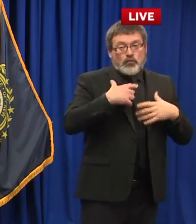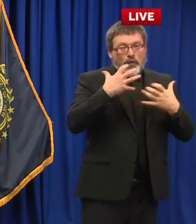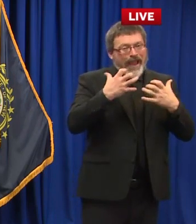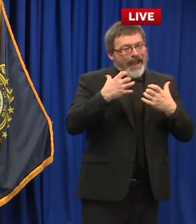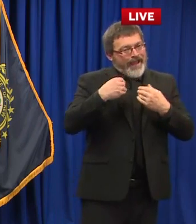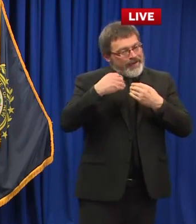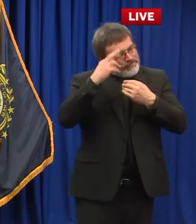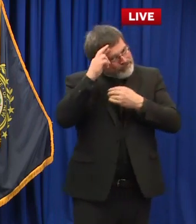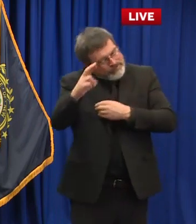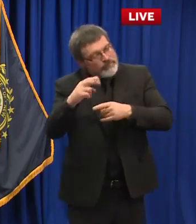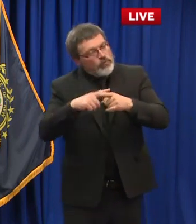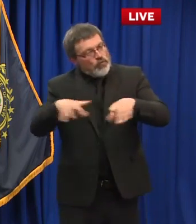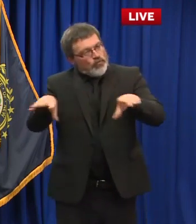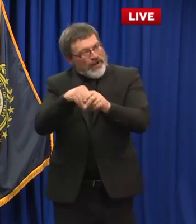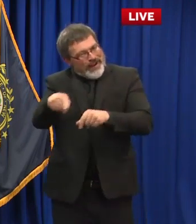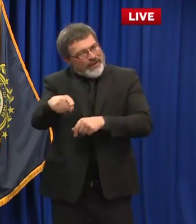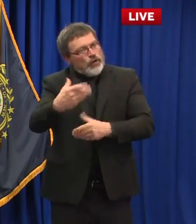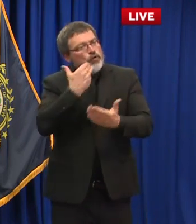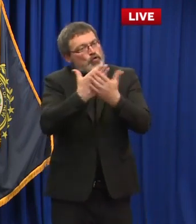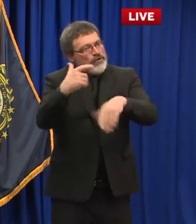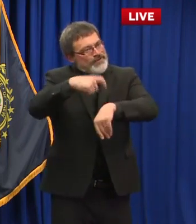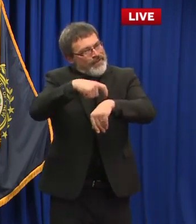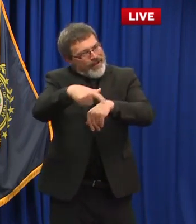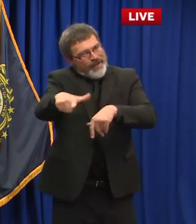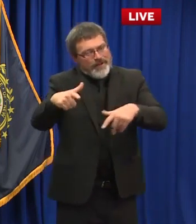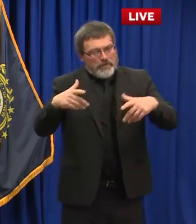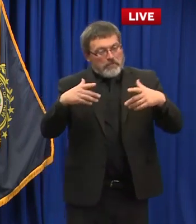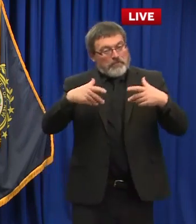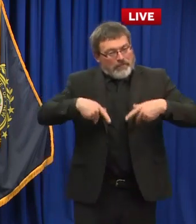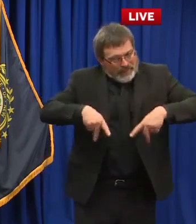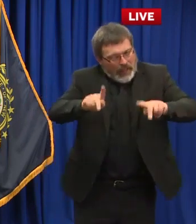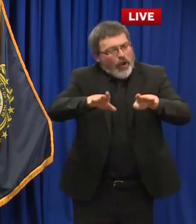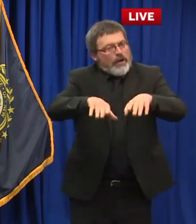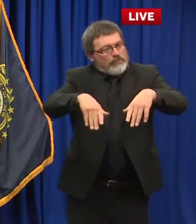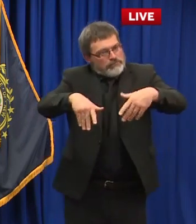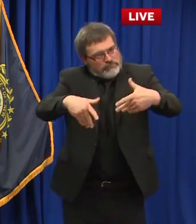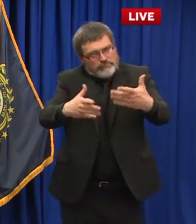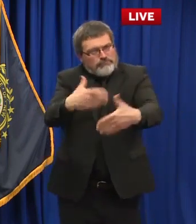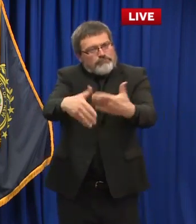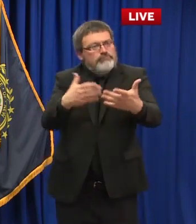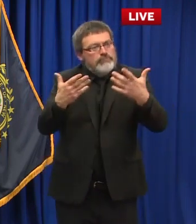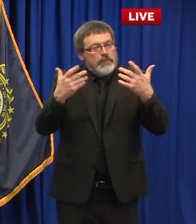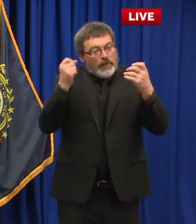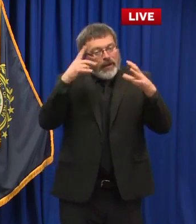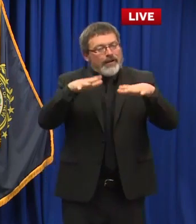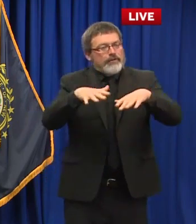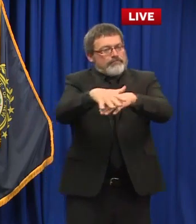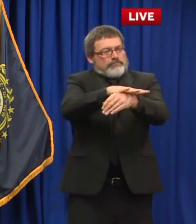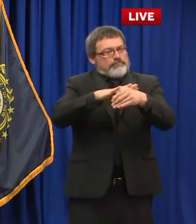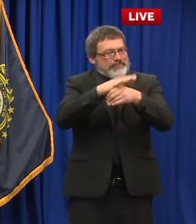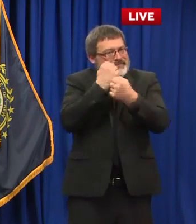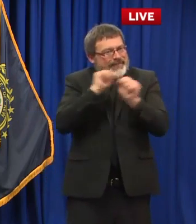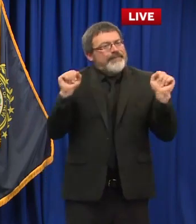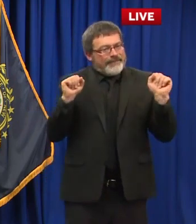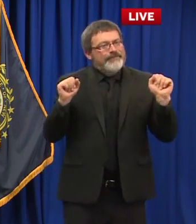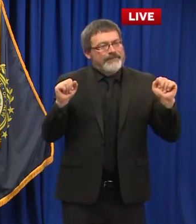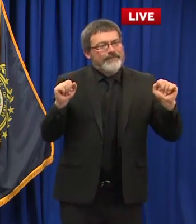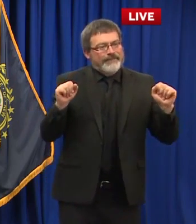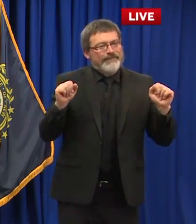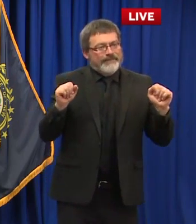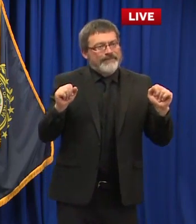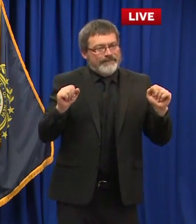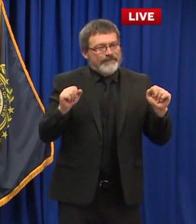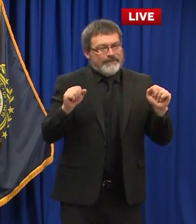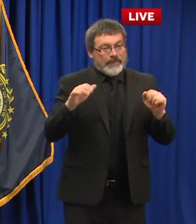can but it's that's just the structural difference um the inherent difference of the two but you're right i mean from a physical standpoint it's similar but